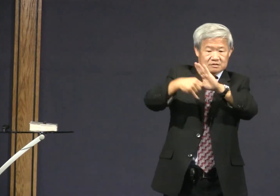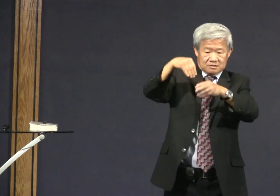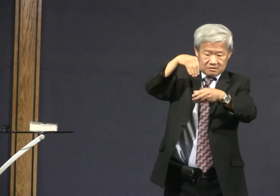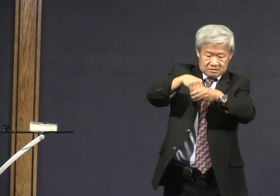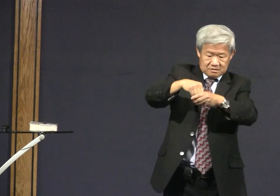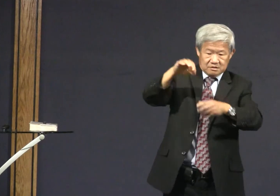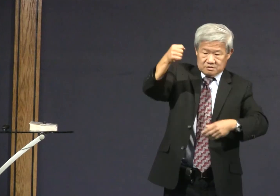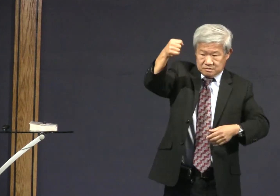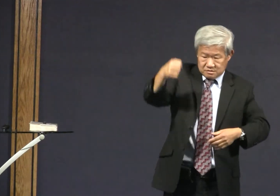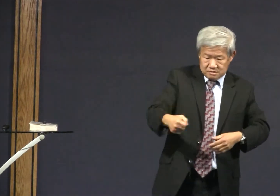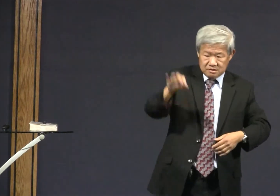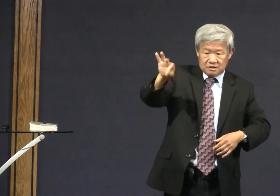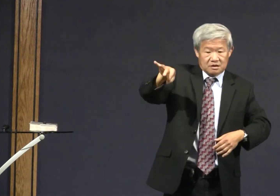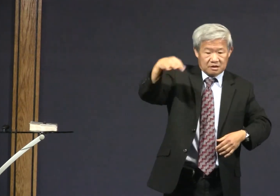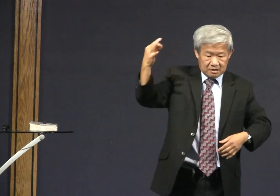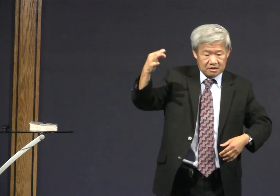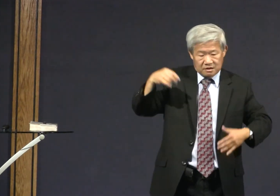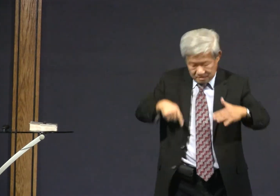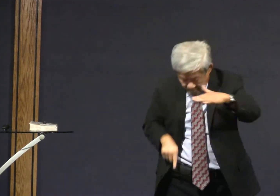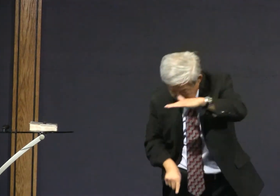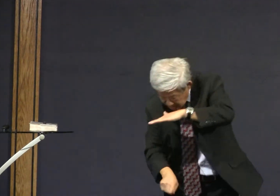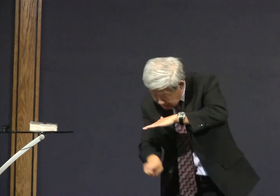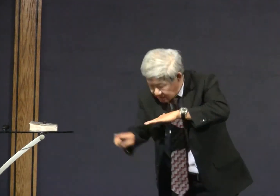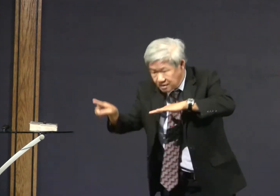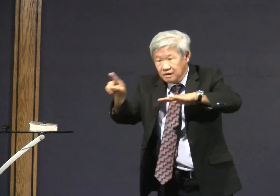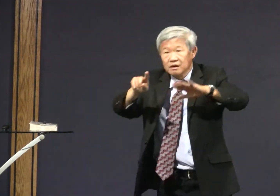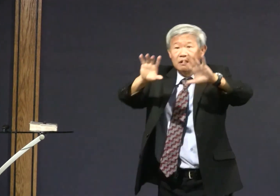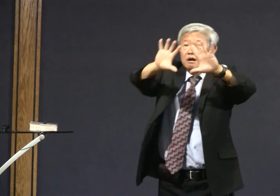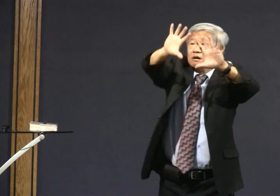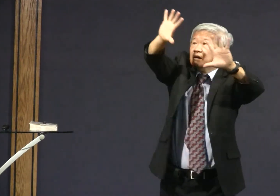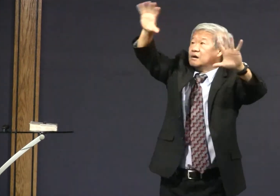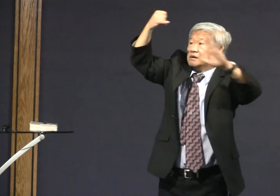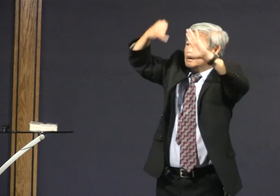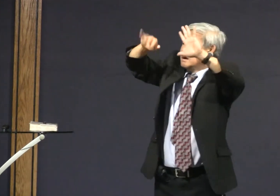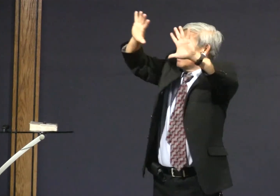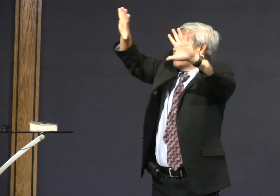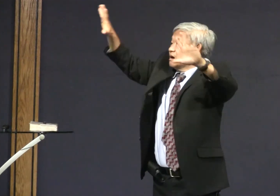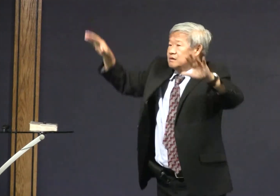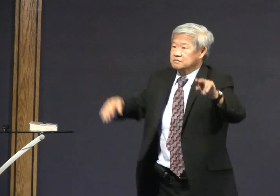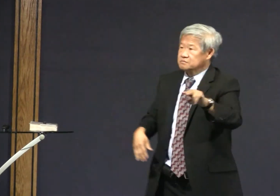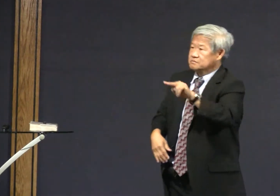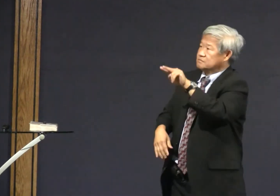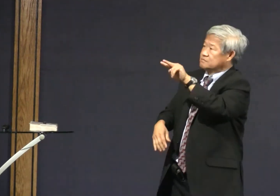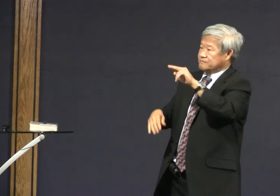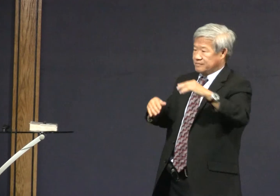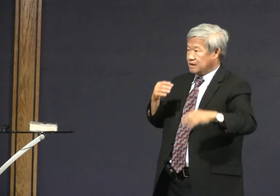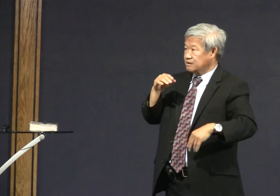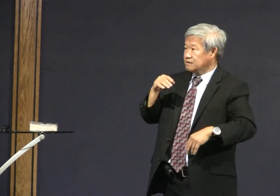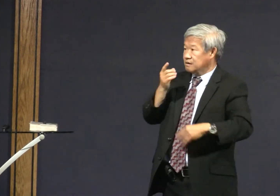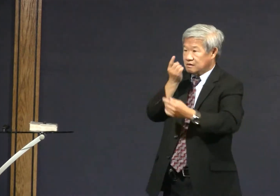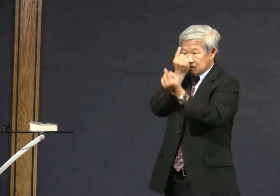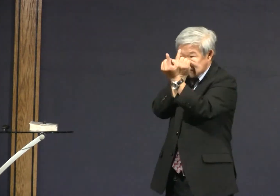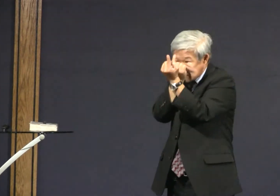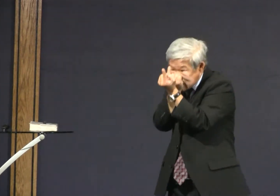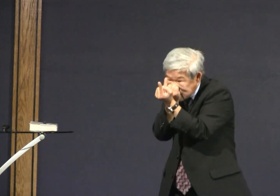in caves who were very skilled at art in France. The only thing you can see is the cave art.